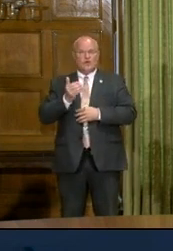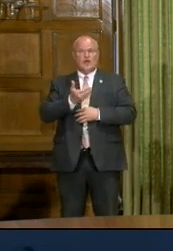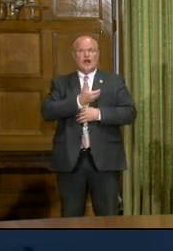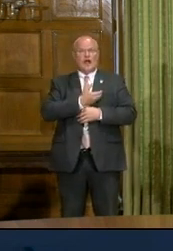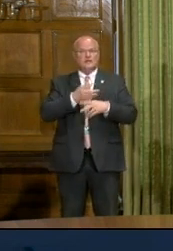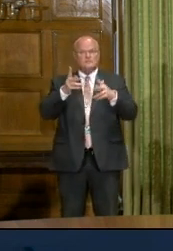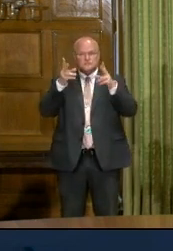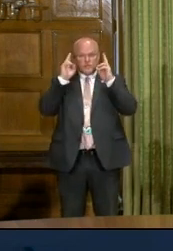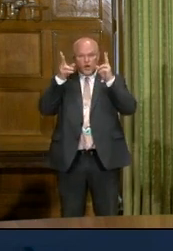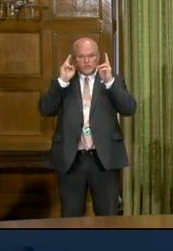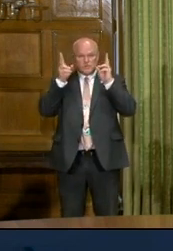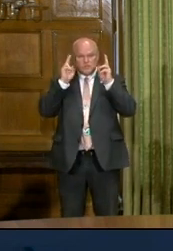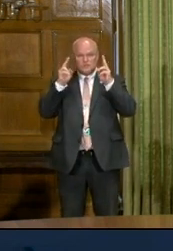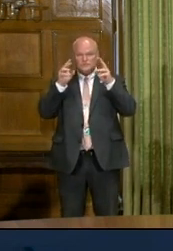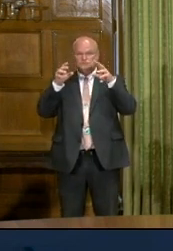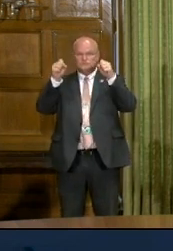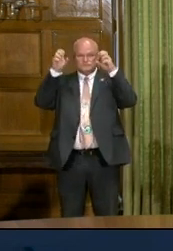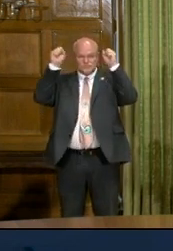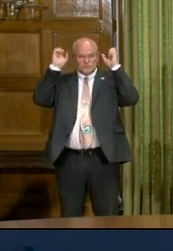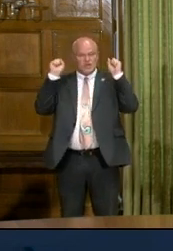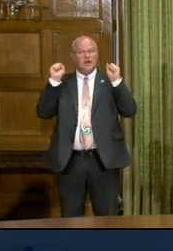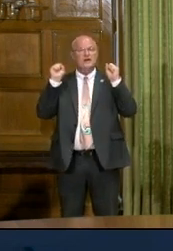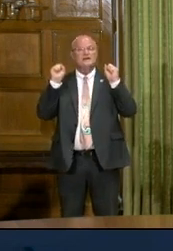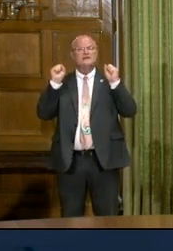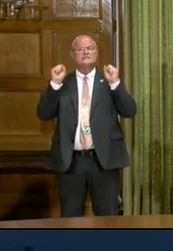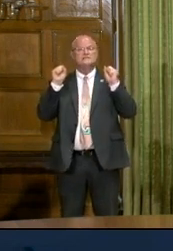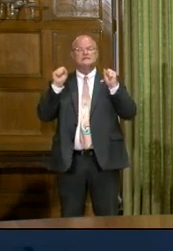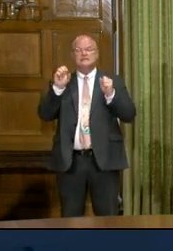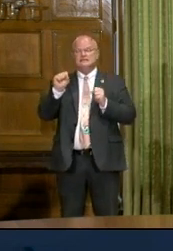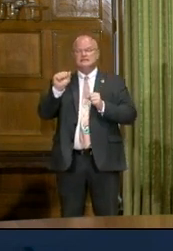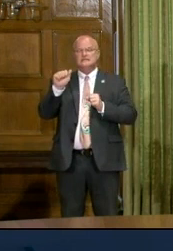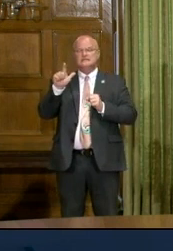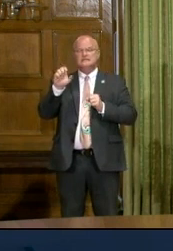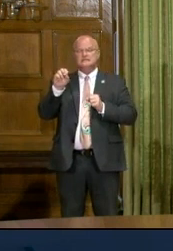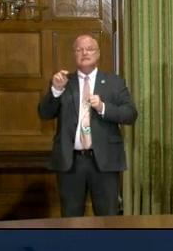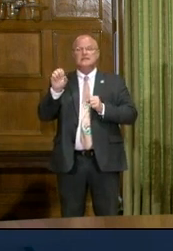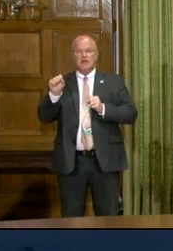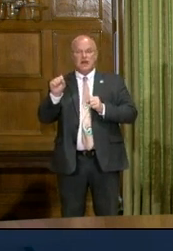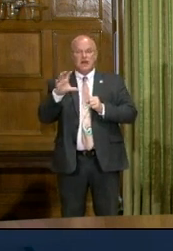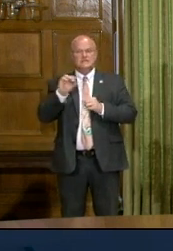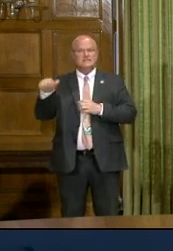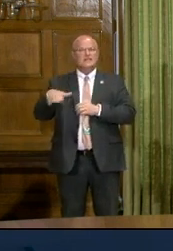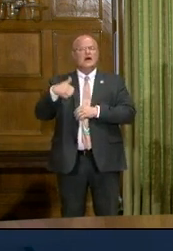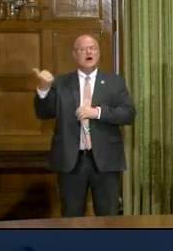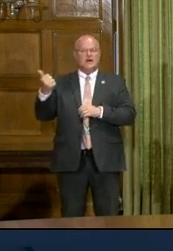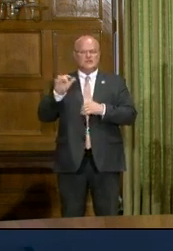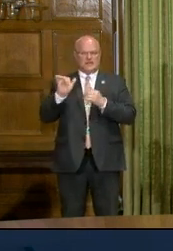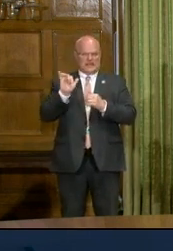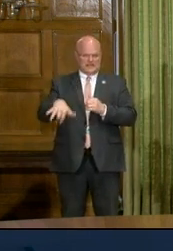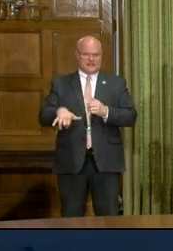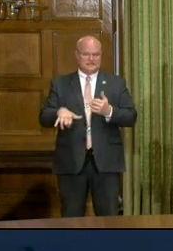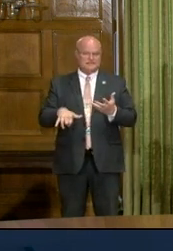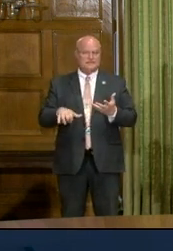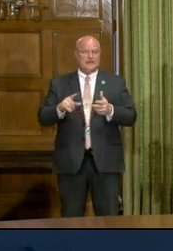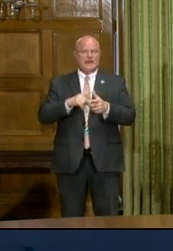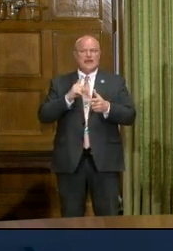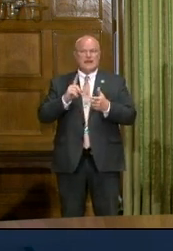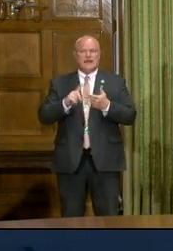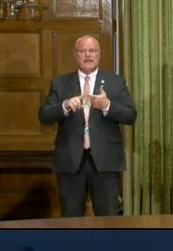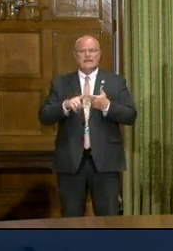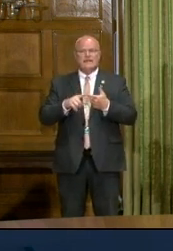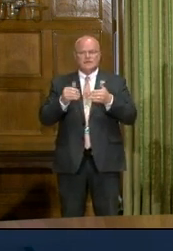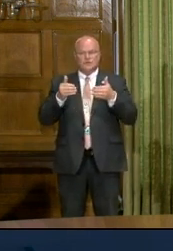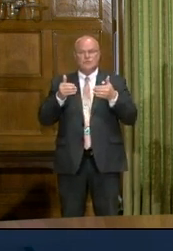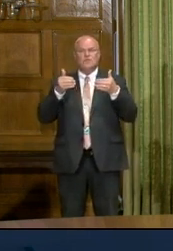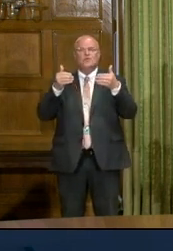barber's shops, for our beauty salons, and other salons of this kind. And then we'll